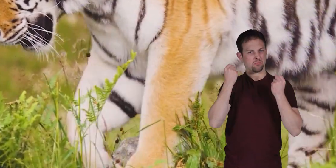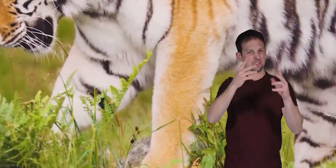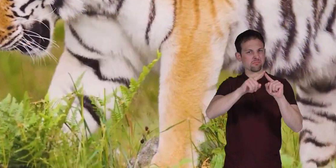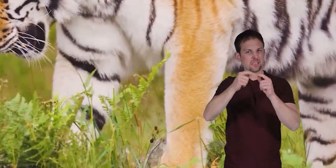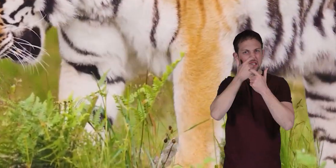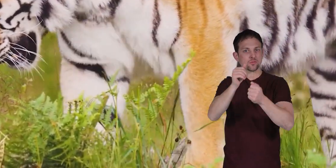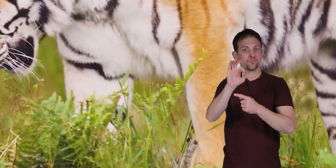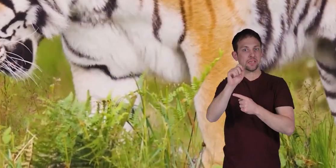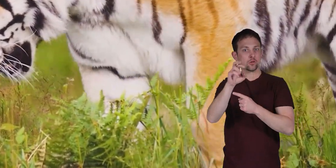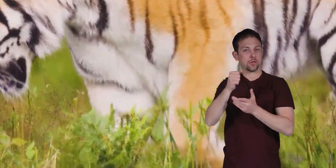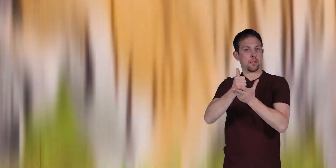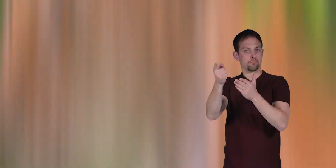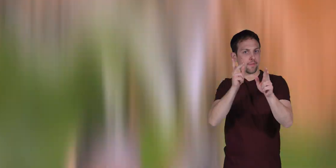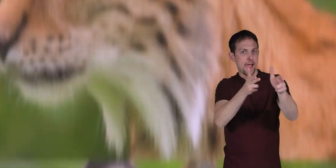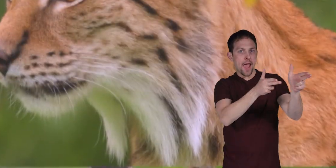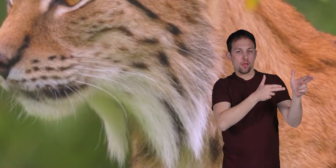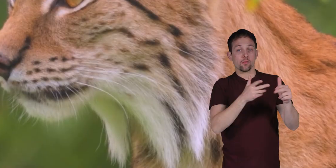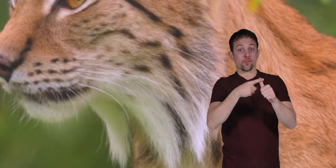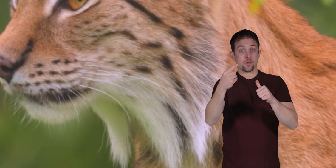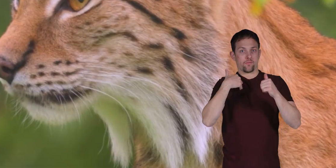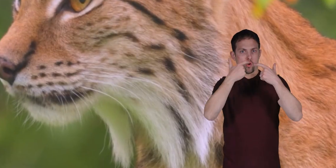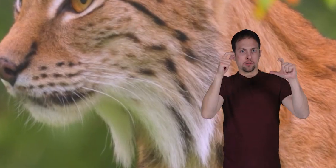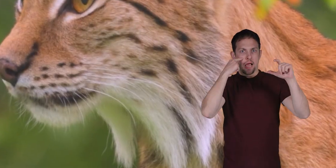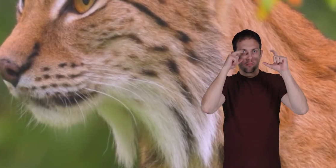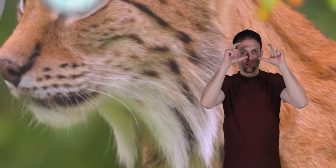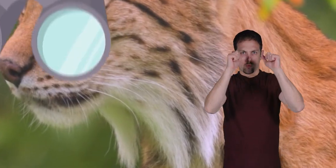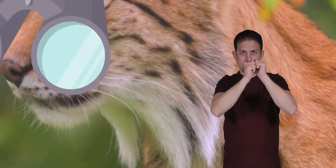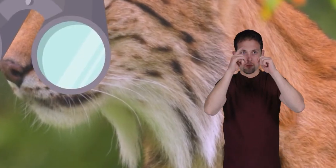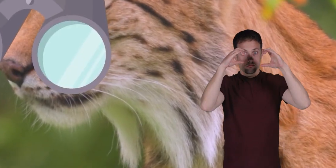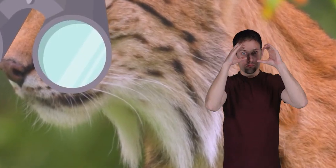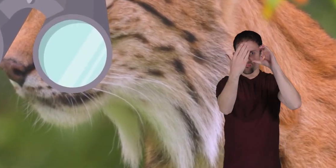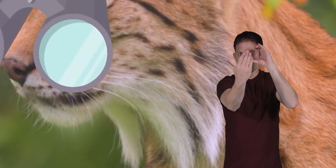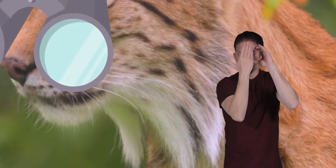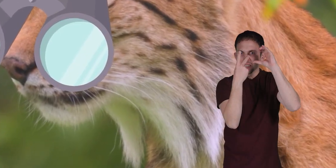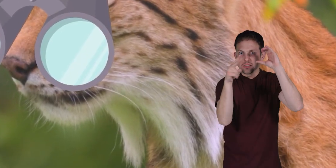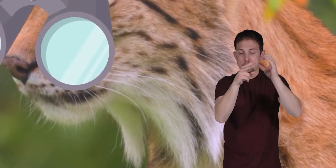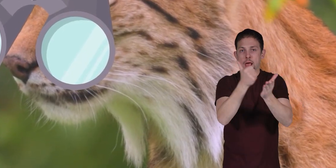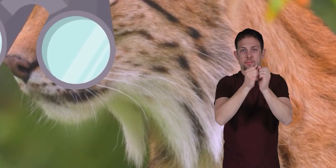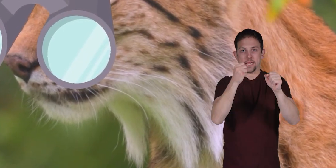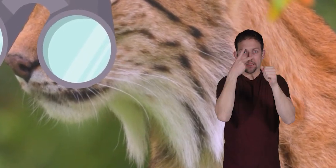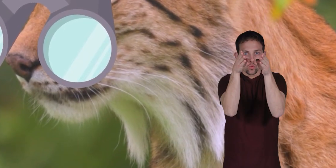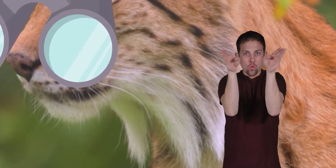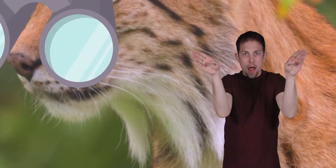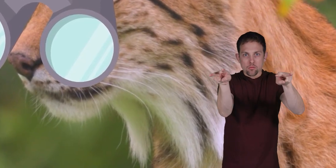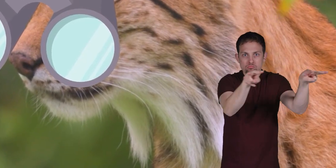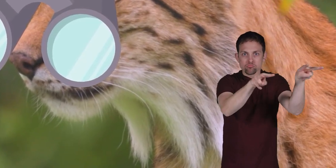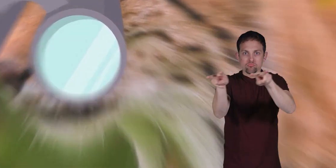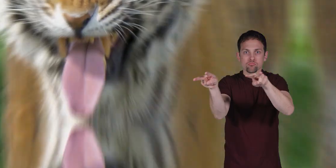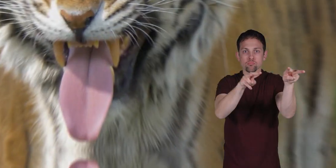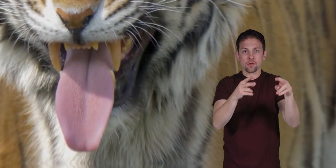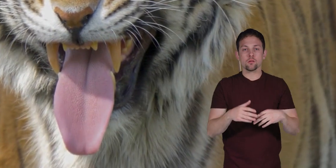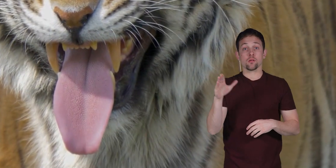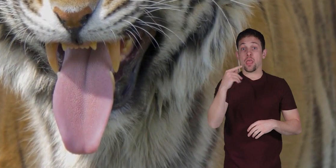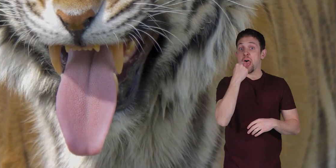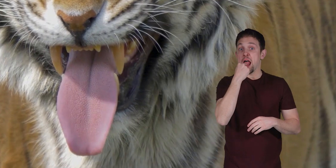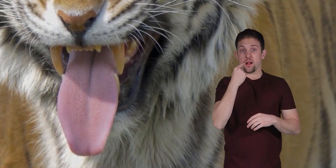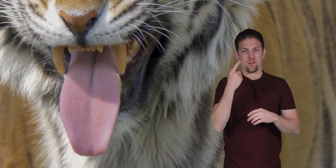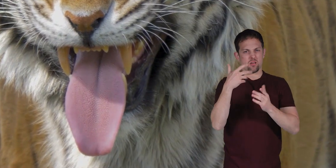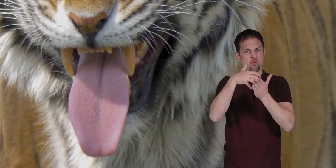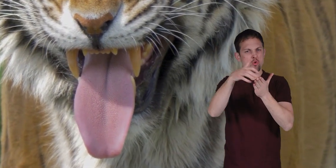features to help them hunt. They have large eyes with a binocular vision to help them see a wider area. Their tongue is covered with a rough